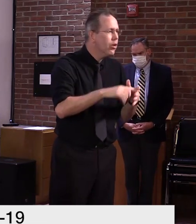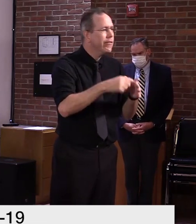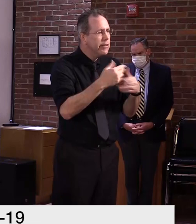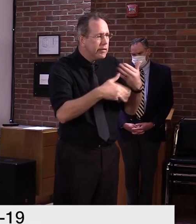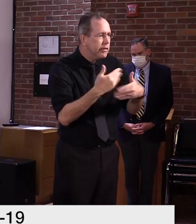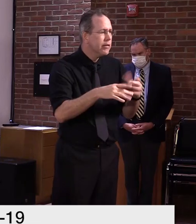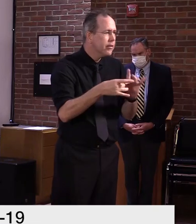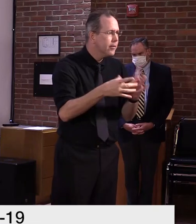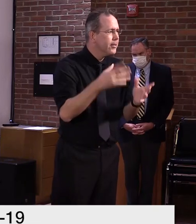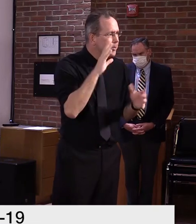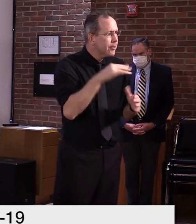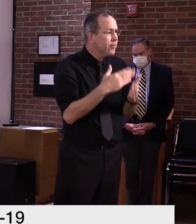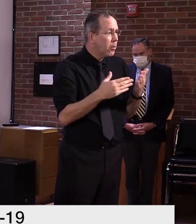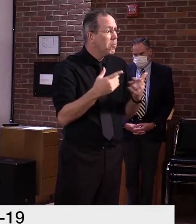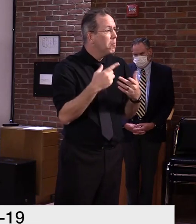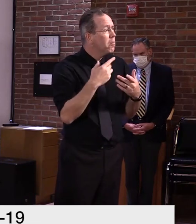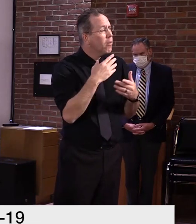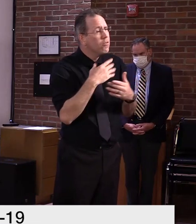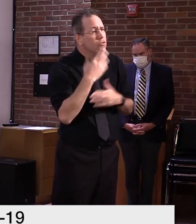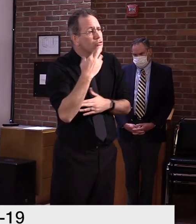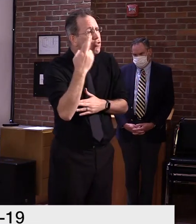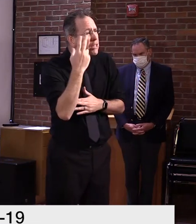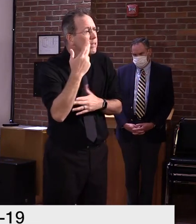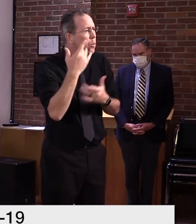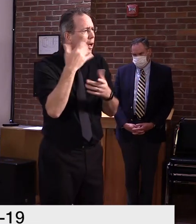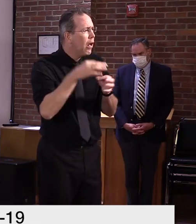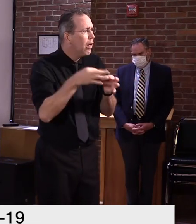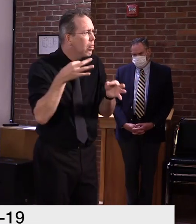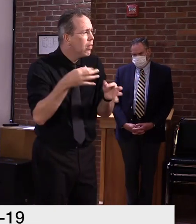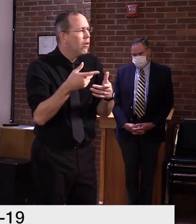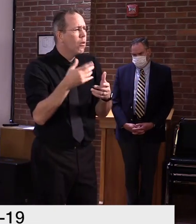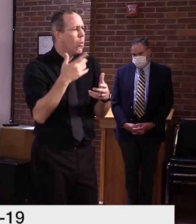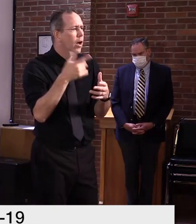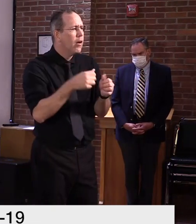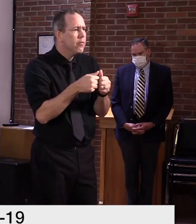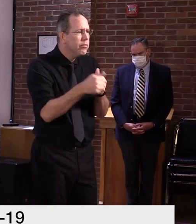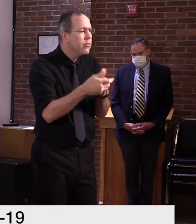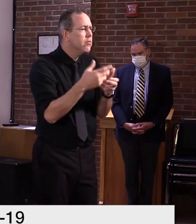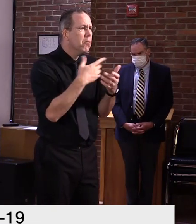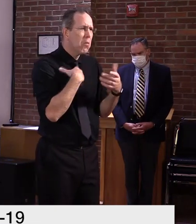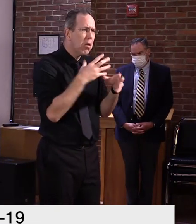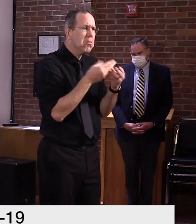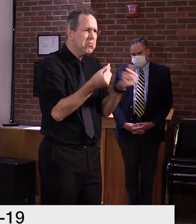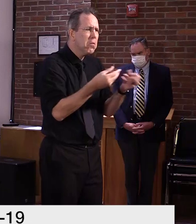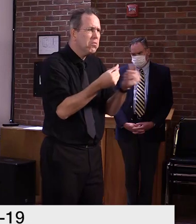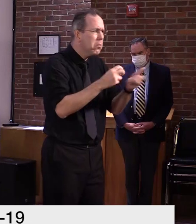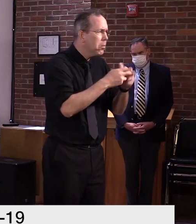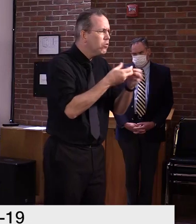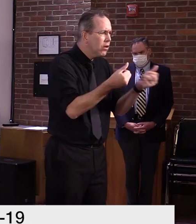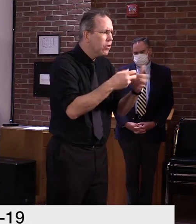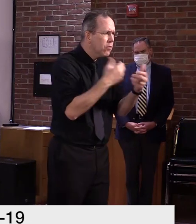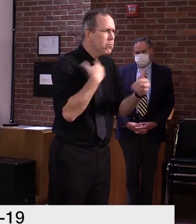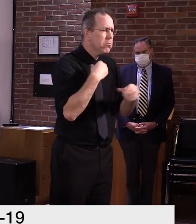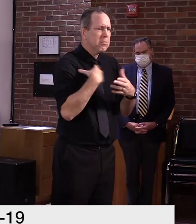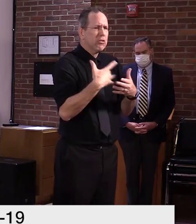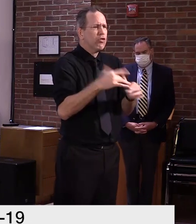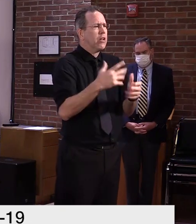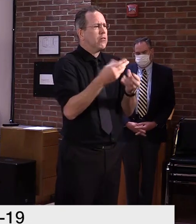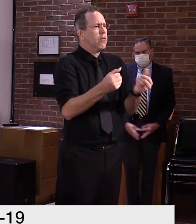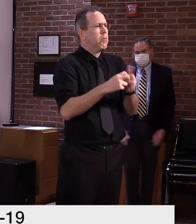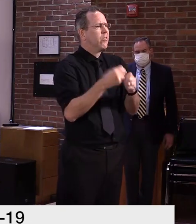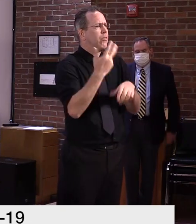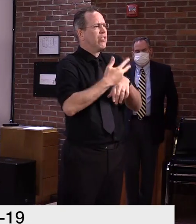Um, we're usually able to resolve those, uh, within, uh, three day period. Um, once they get to a